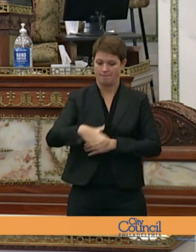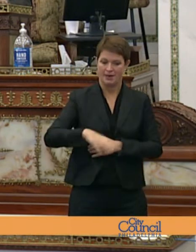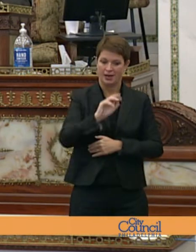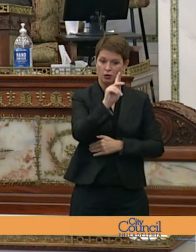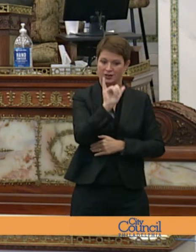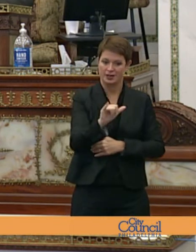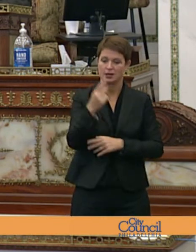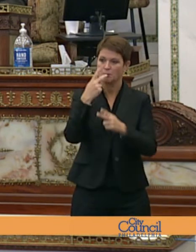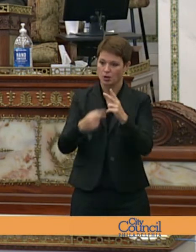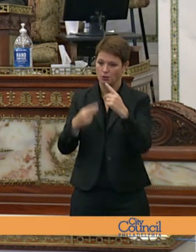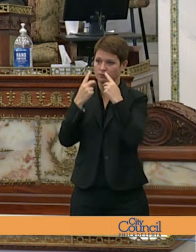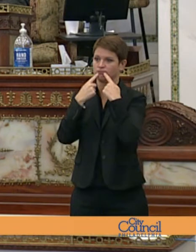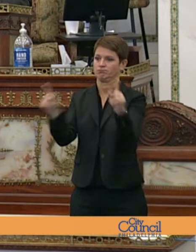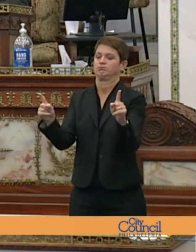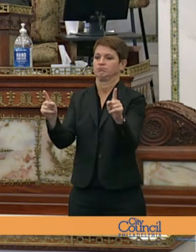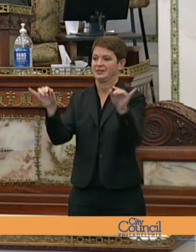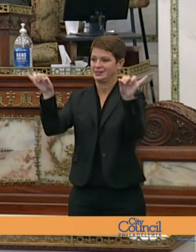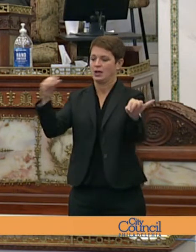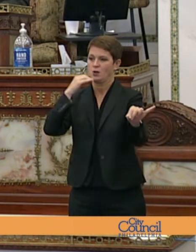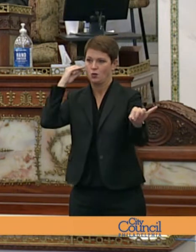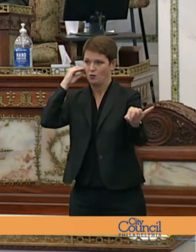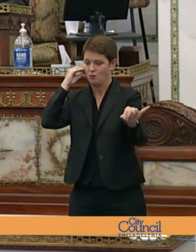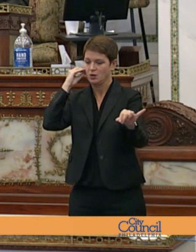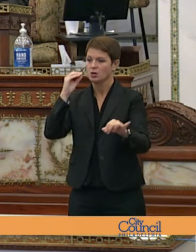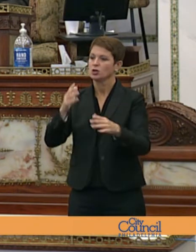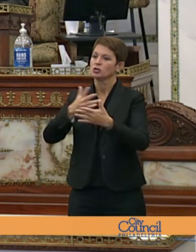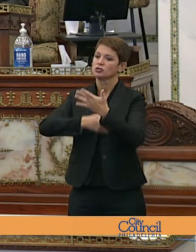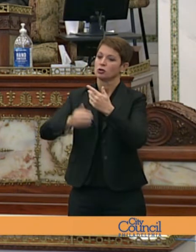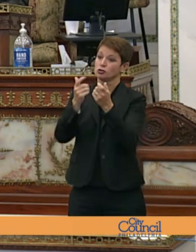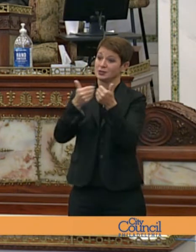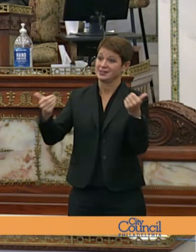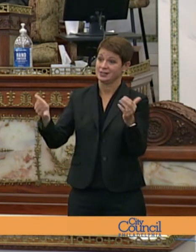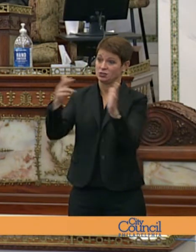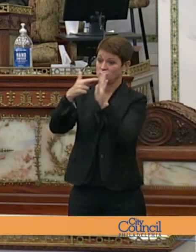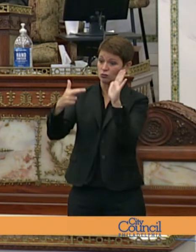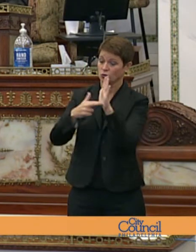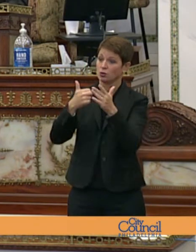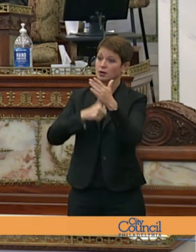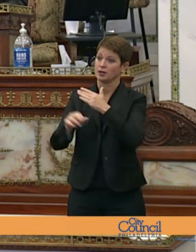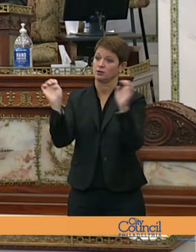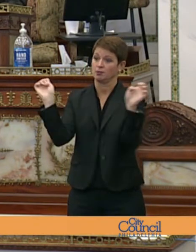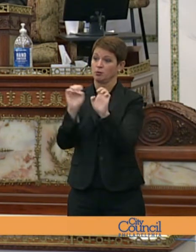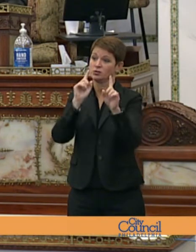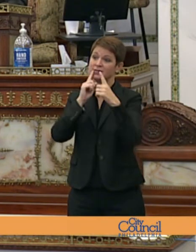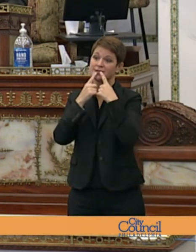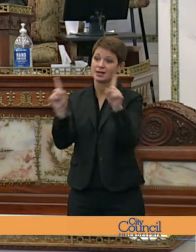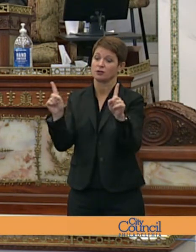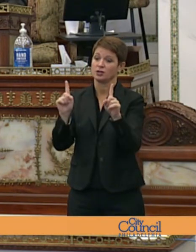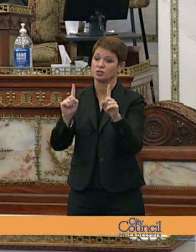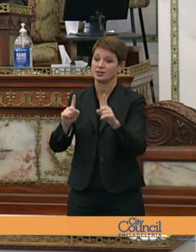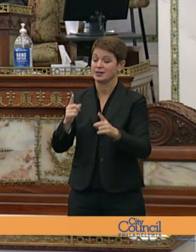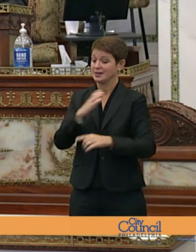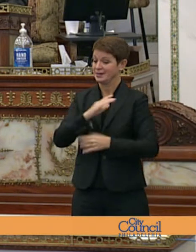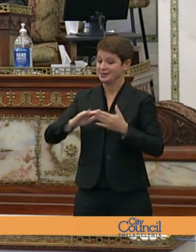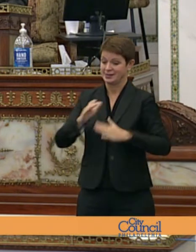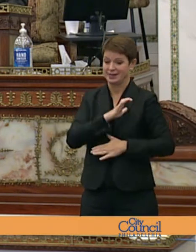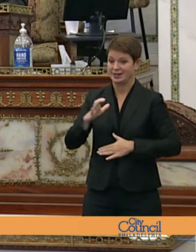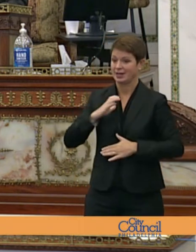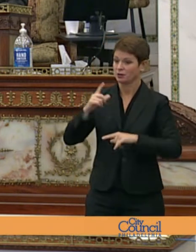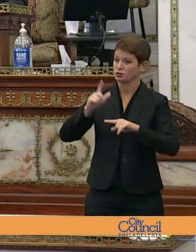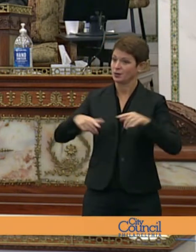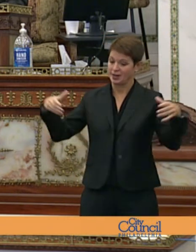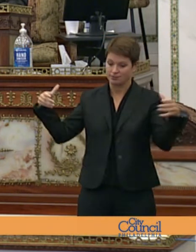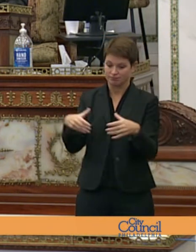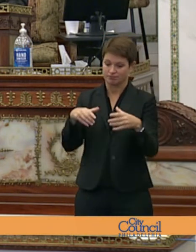social distancing rules implemented under the emergency declaration prevent city council from conducting the